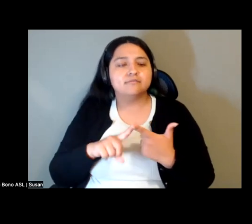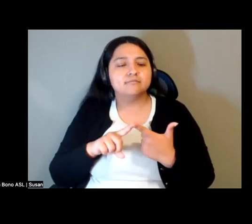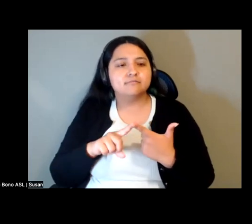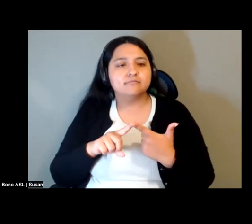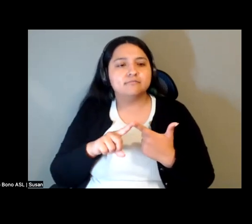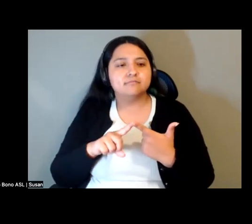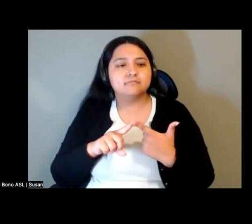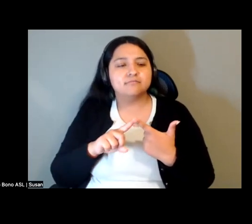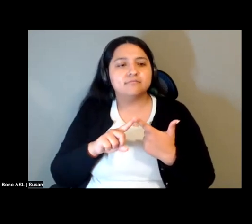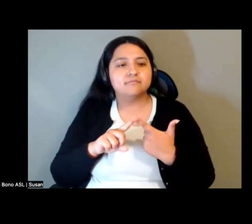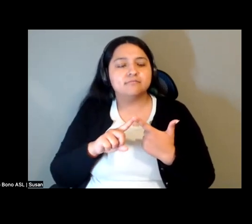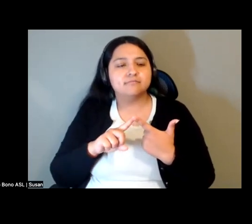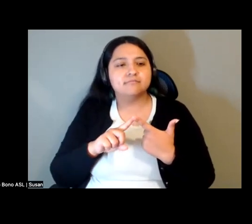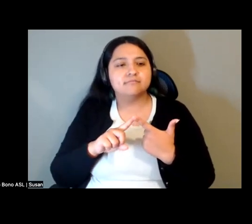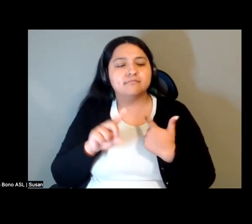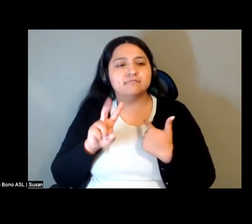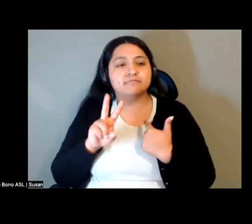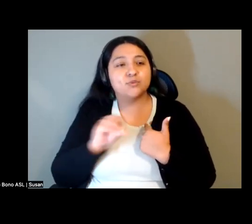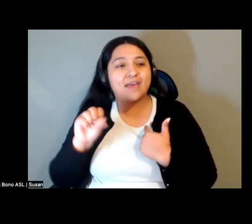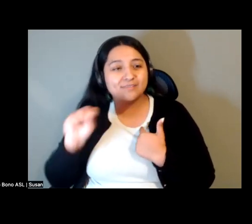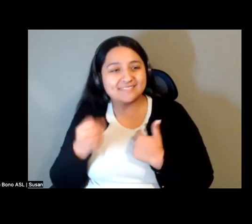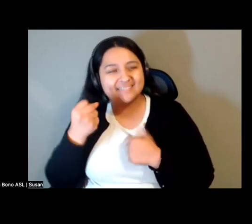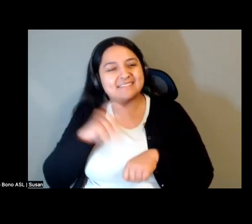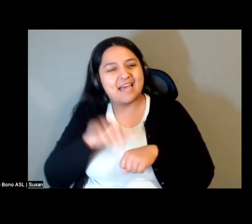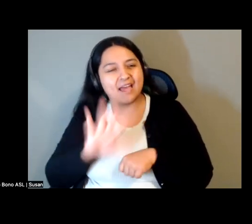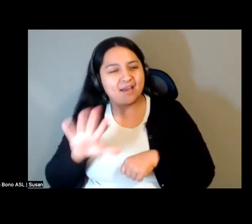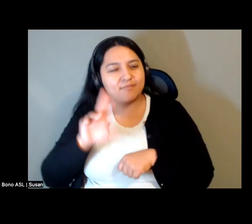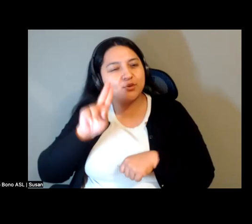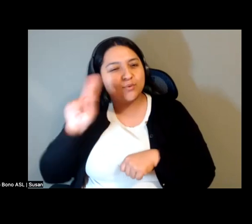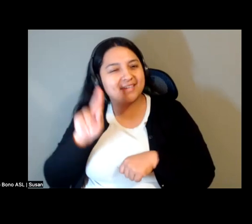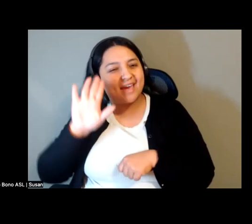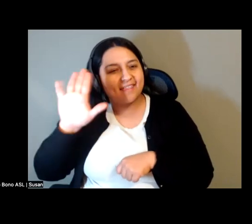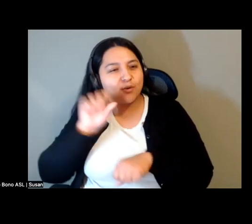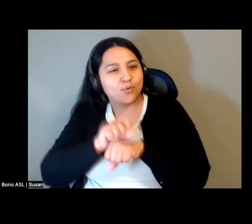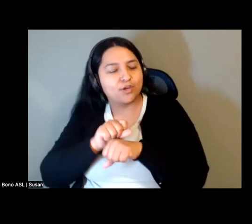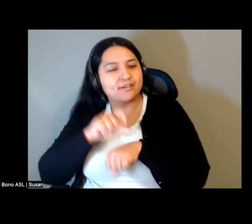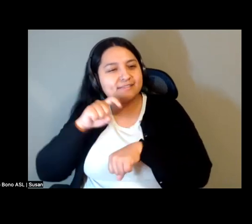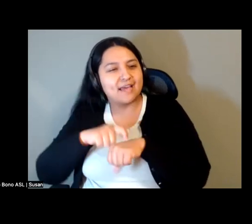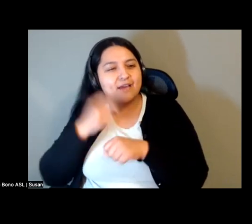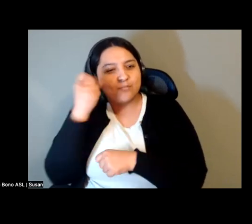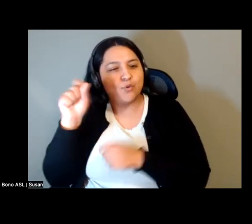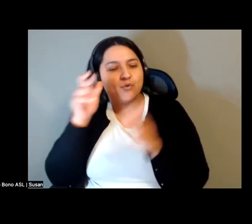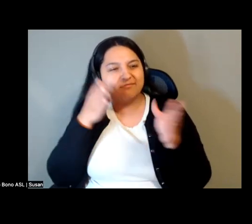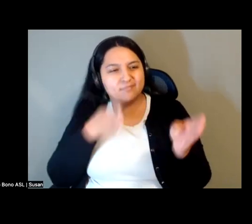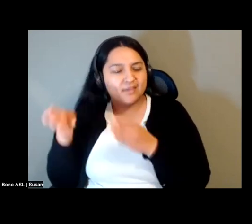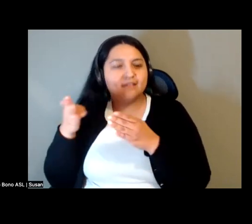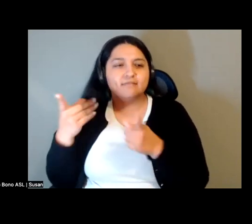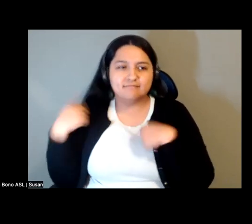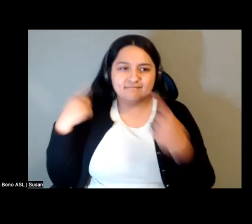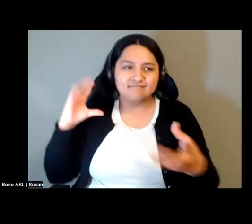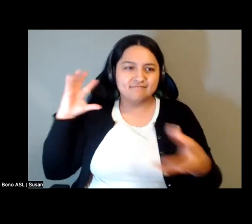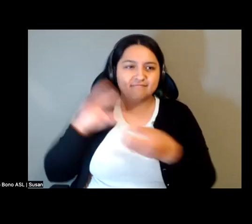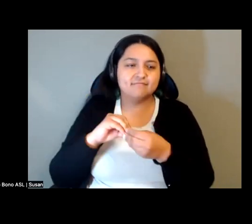in the UK in the 2000s. It is an abiding sentiment to, in the first instance,